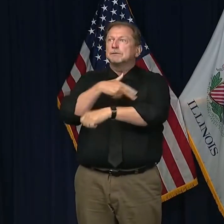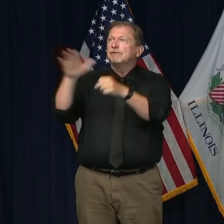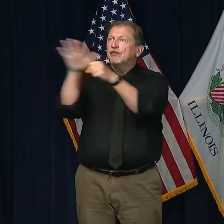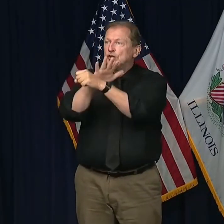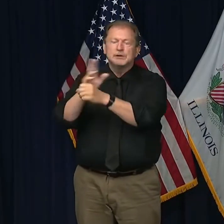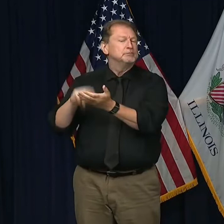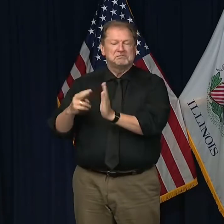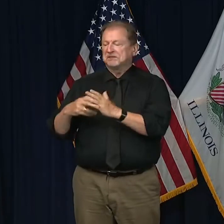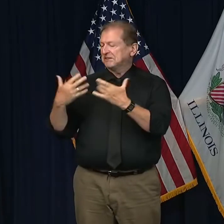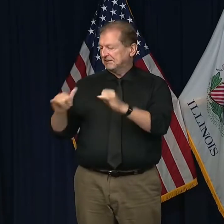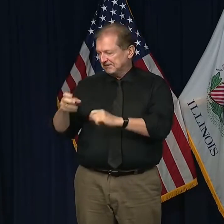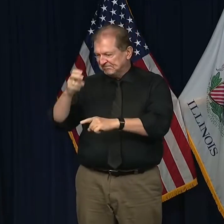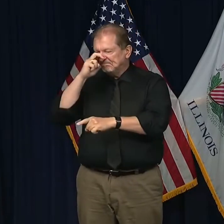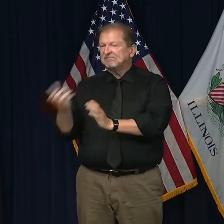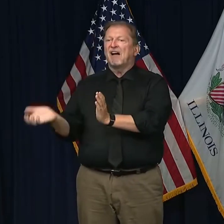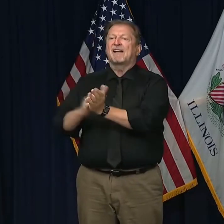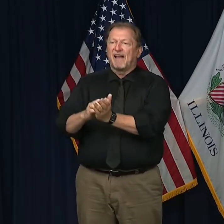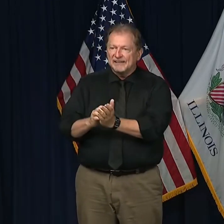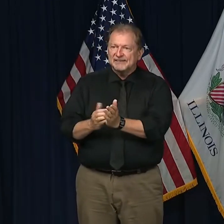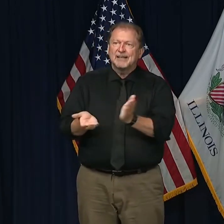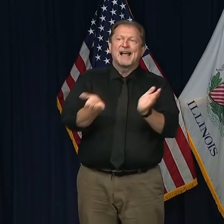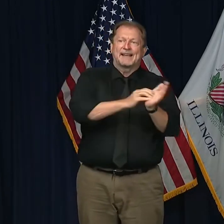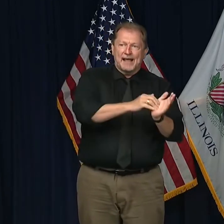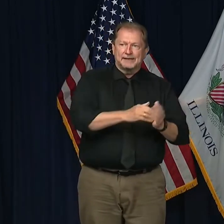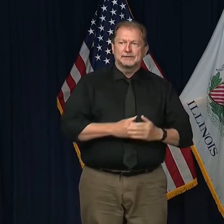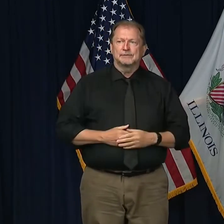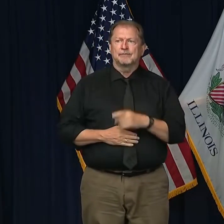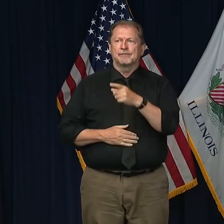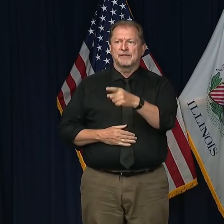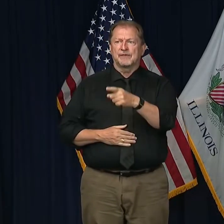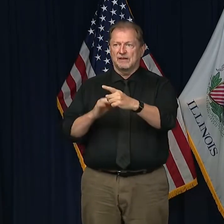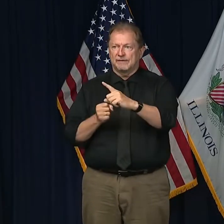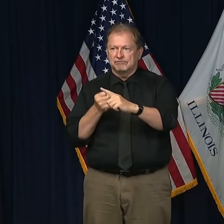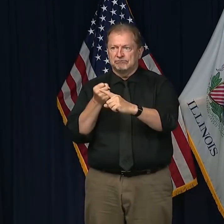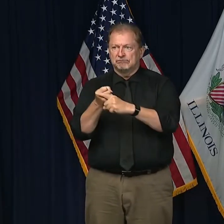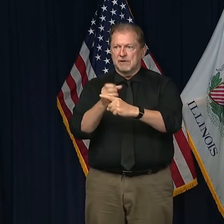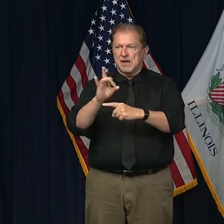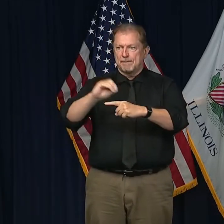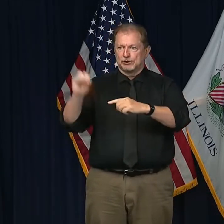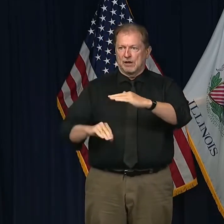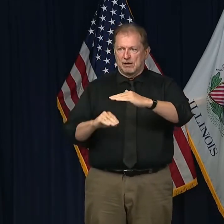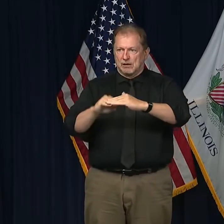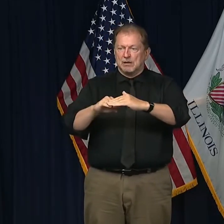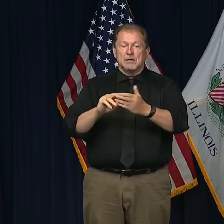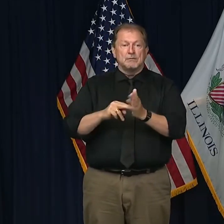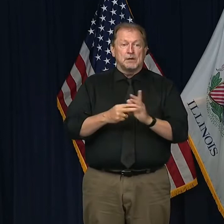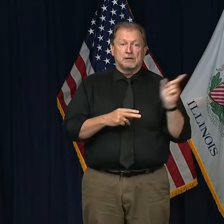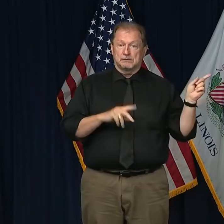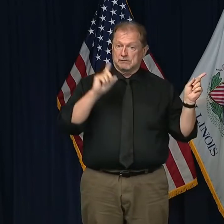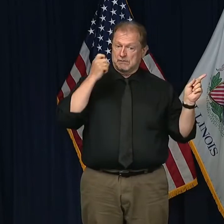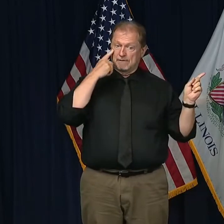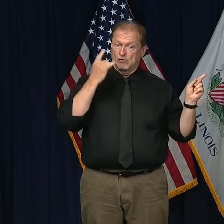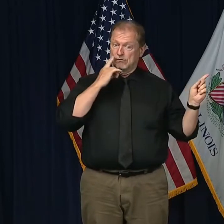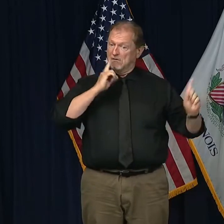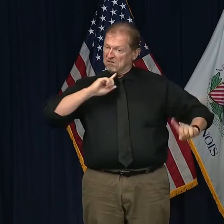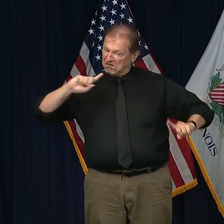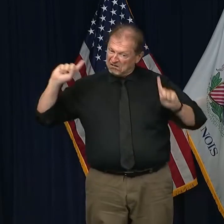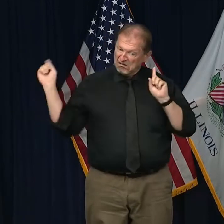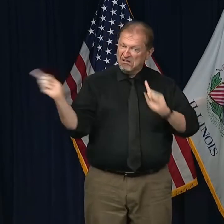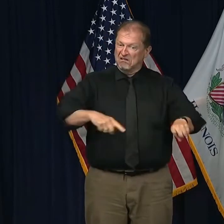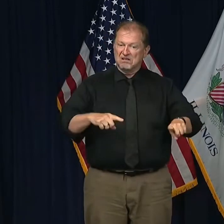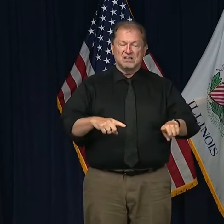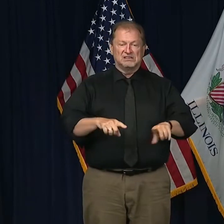that we've set. And then when we hit 8%, are you and the governor going to say all e-learning